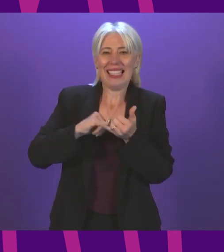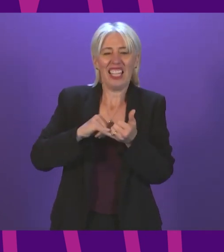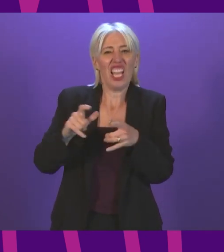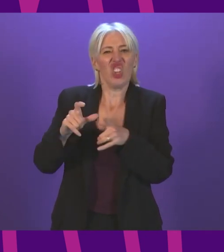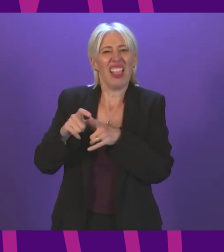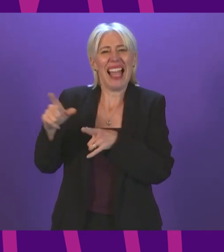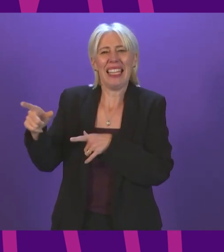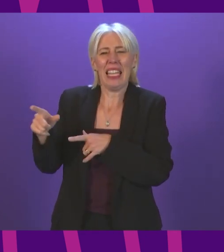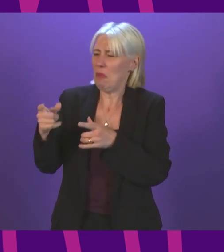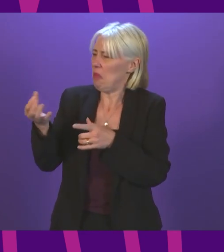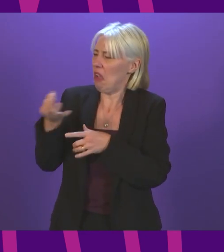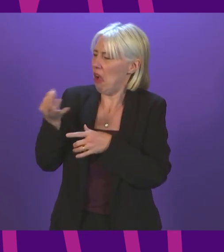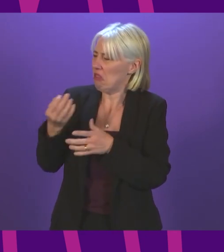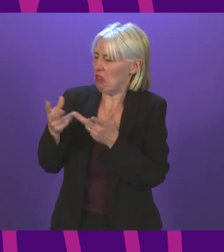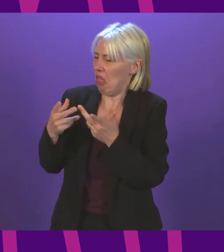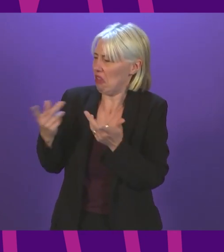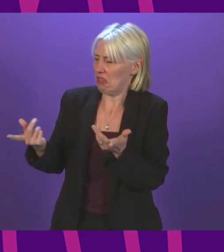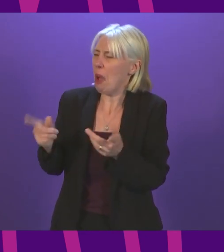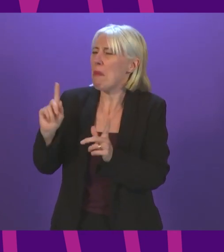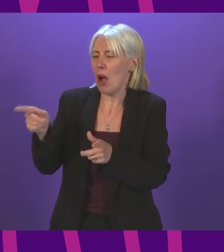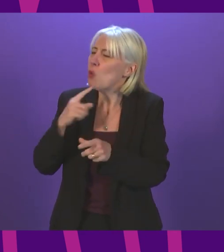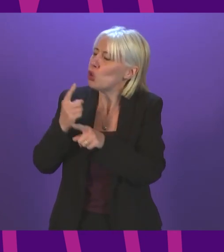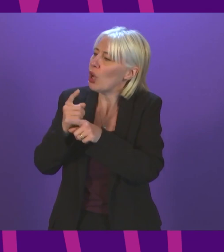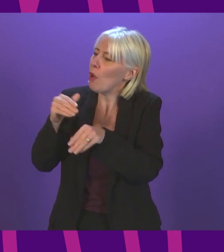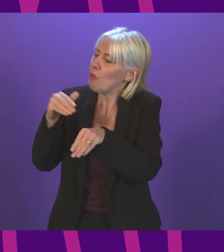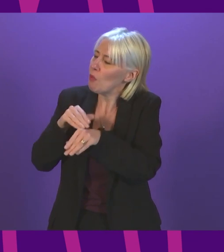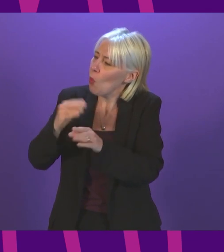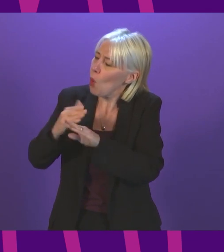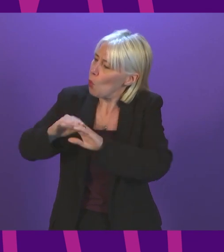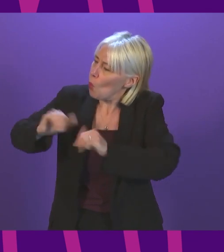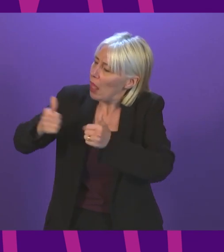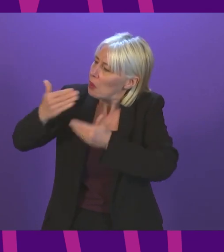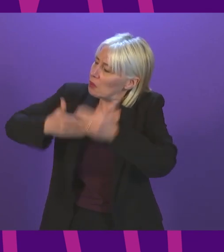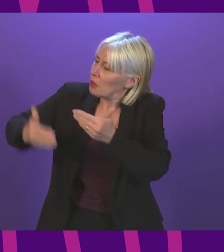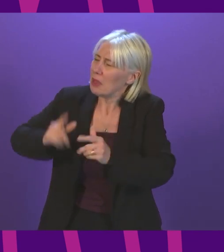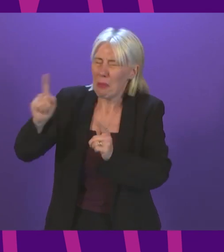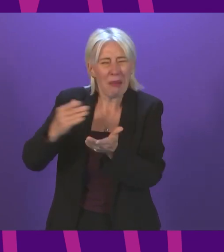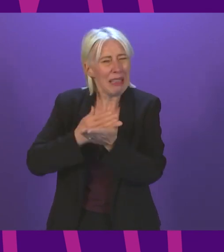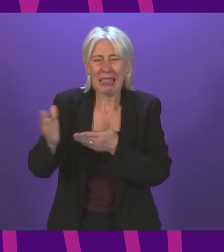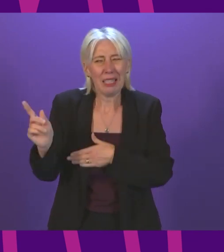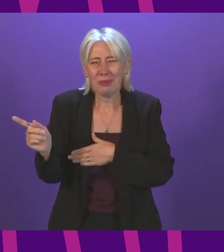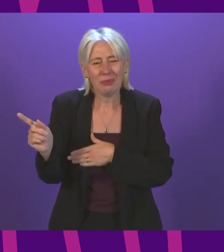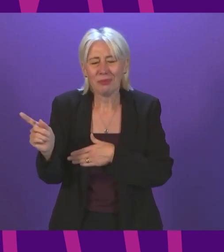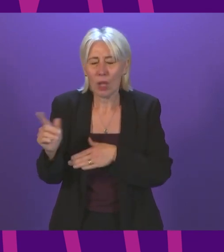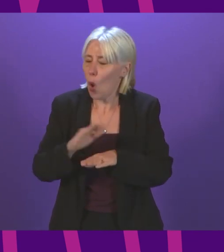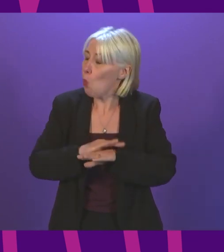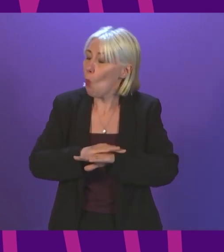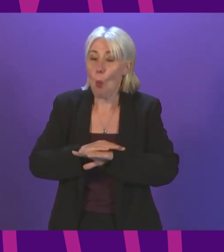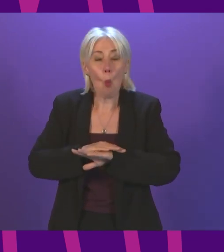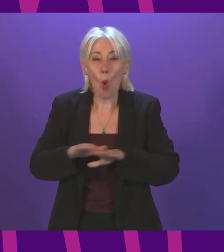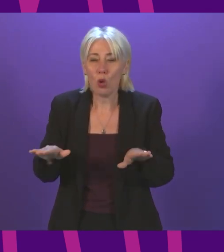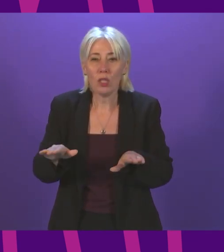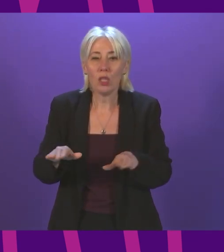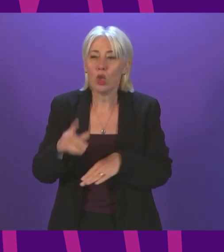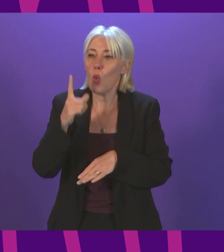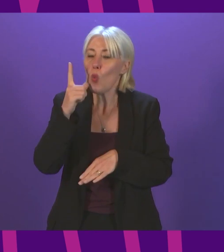other asks, let me be clear when he talks about efficiency, let me be absolutely clear. There has not been and will not be a single